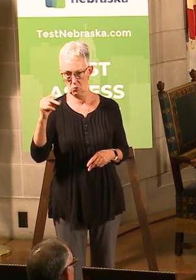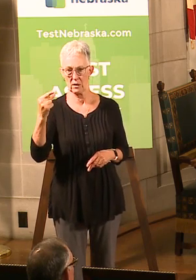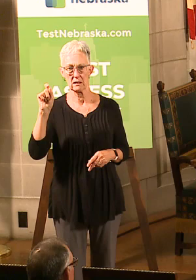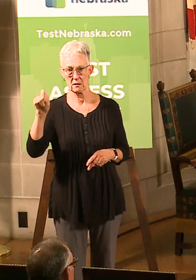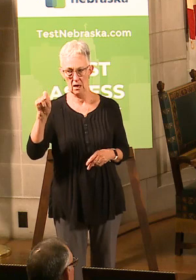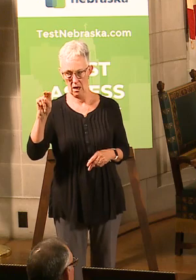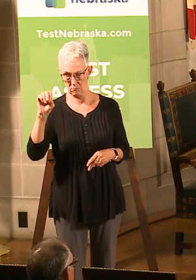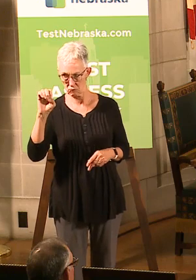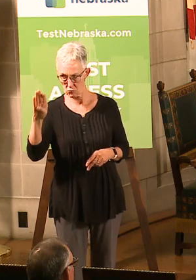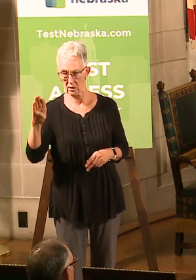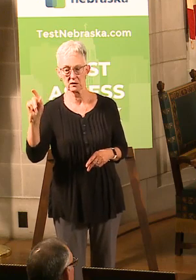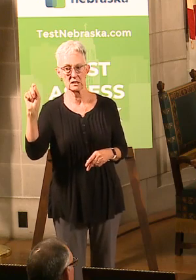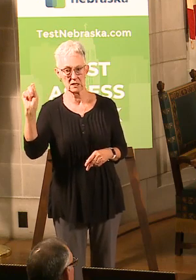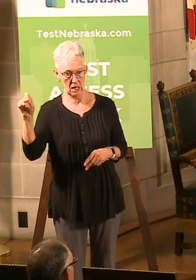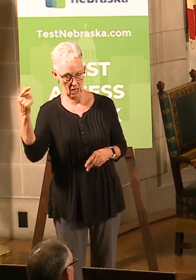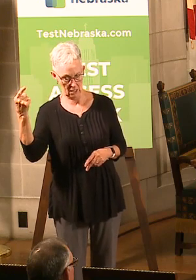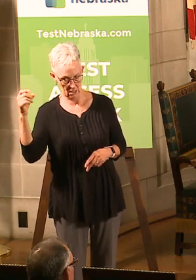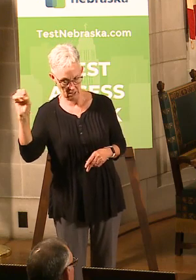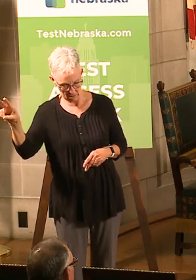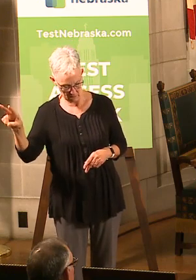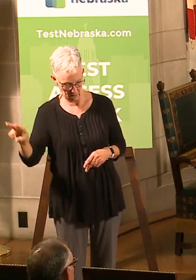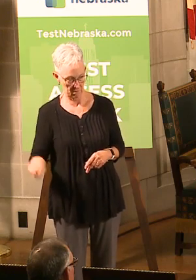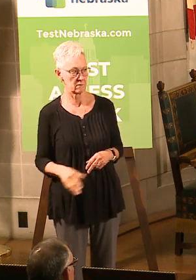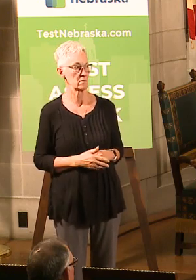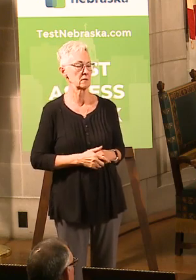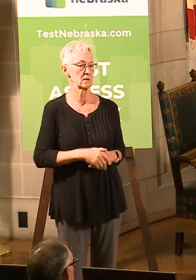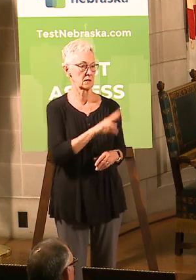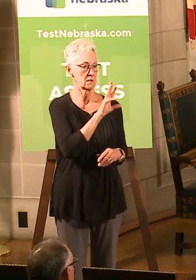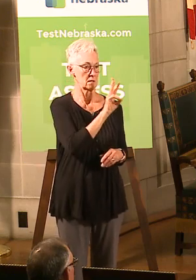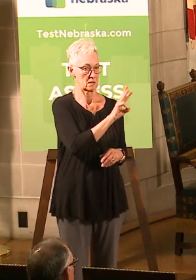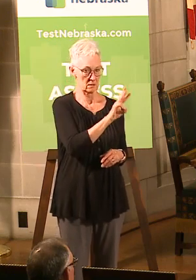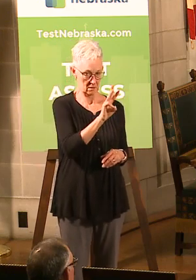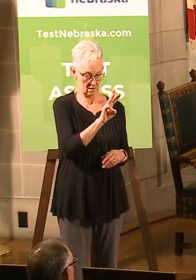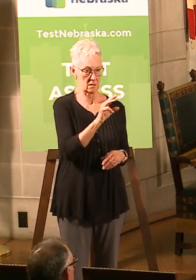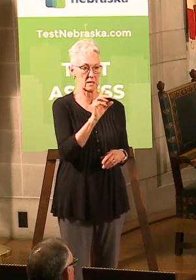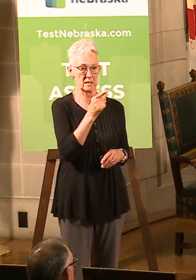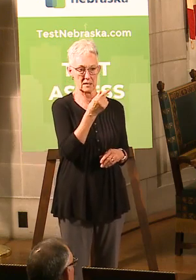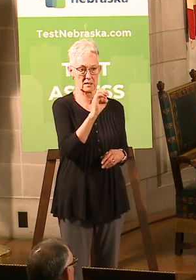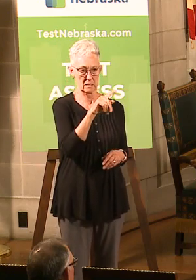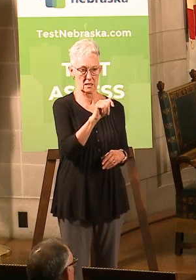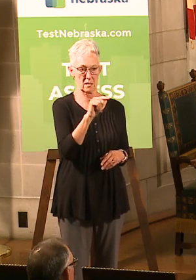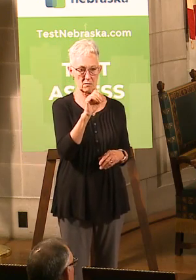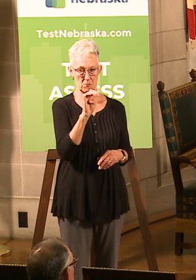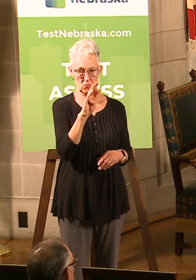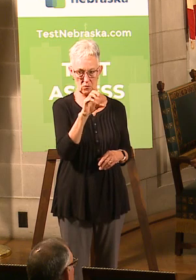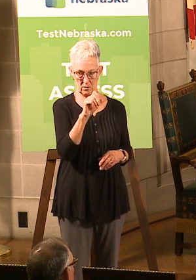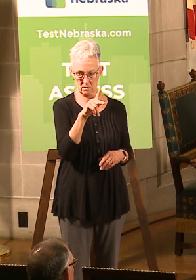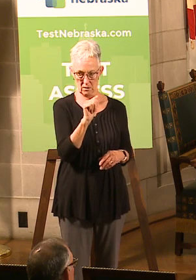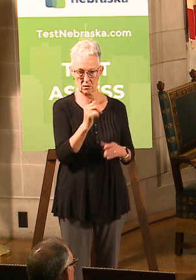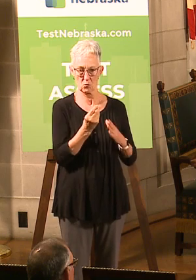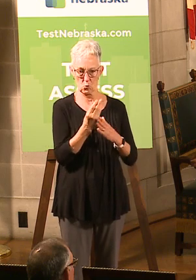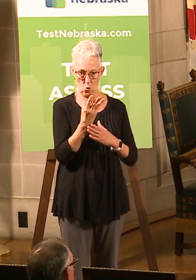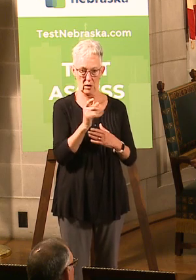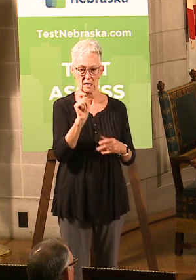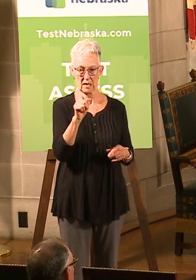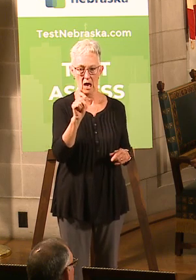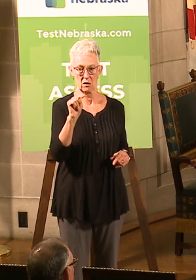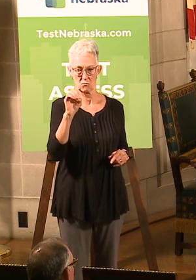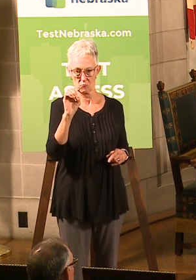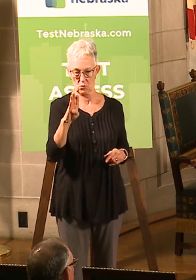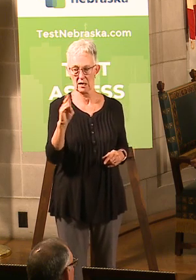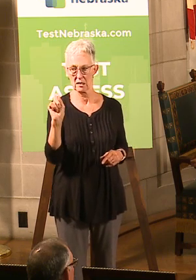Again, that is www.getnebraskagrowing.nebraska.gov, or